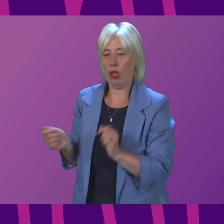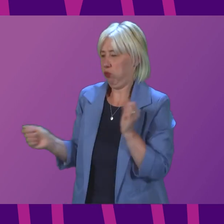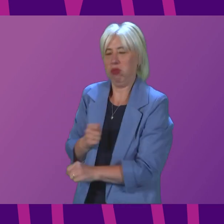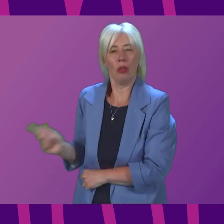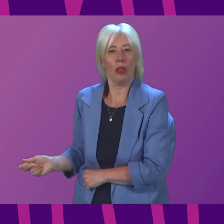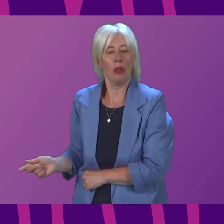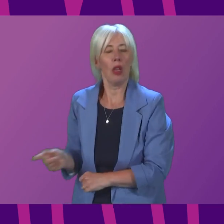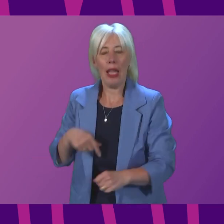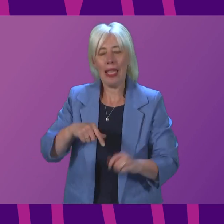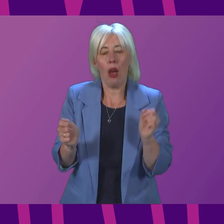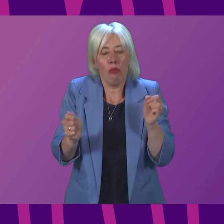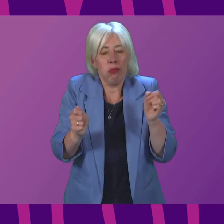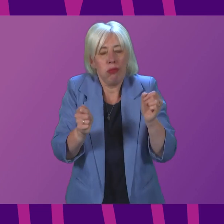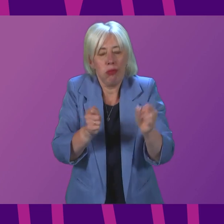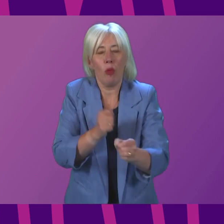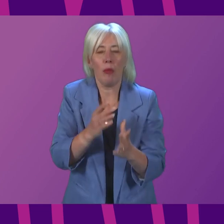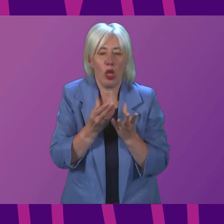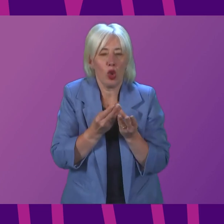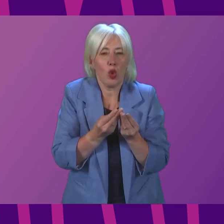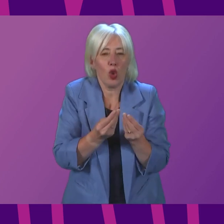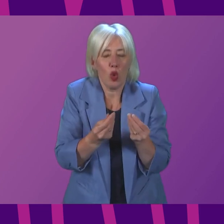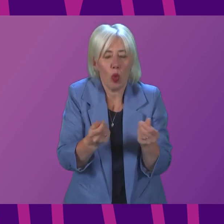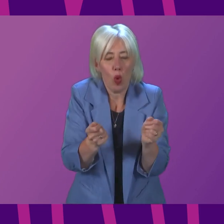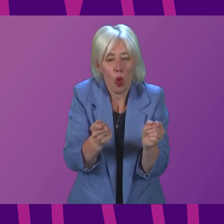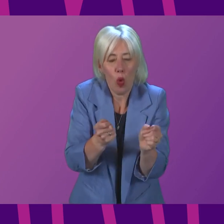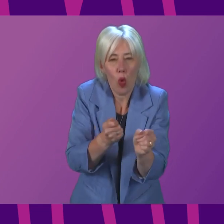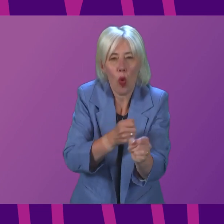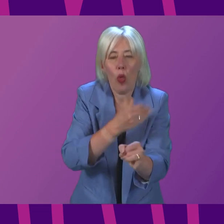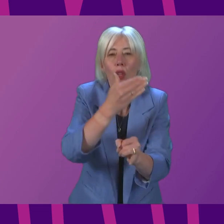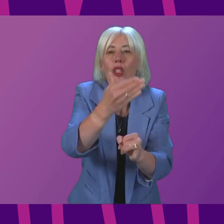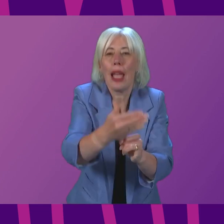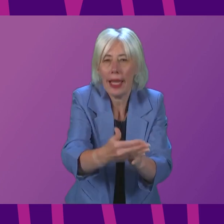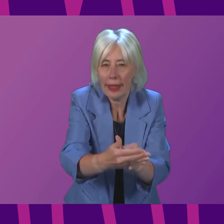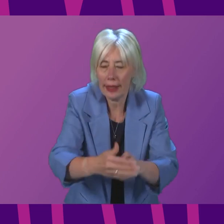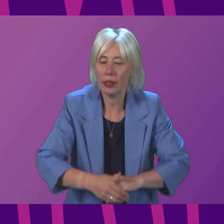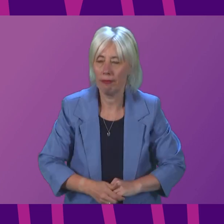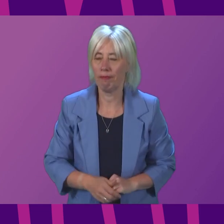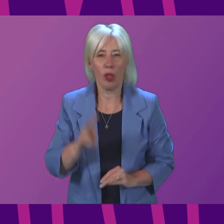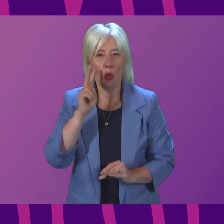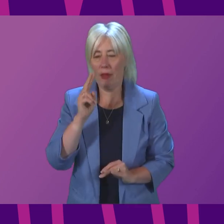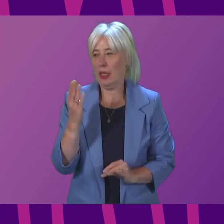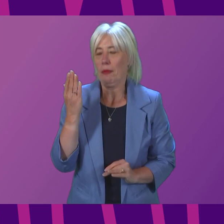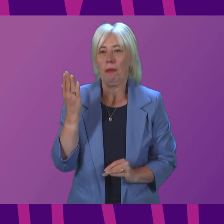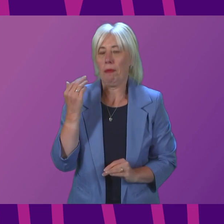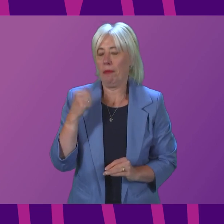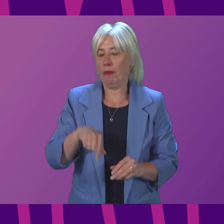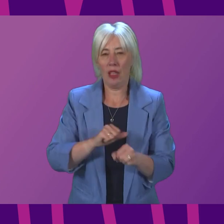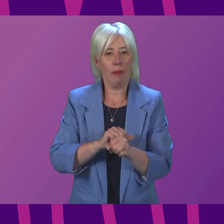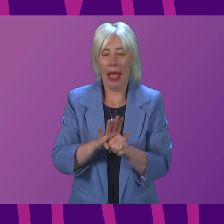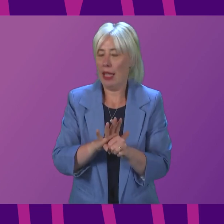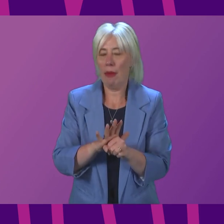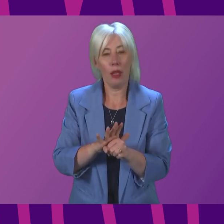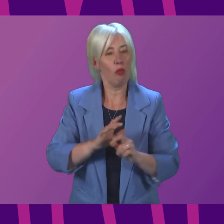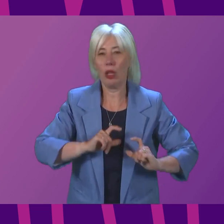that we migrate smoothly and effectively to the end state. Now, as we have seen in recent times, this pandemic is going to